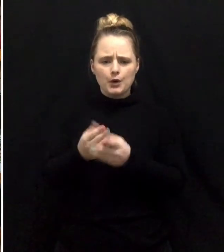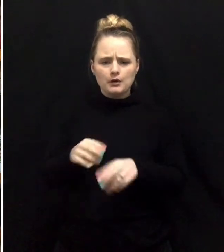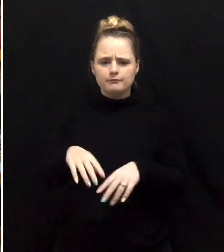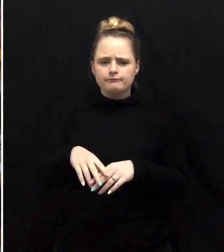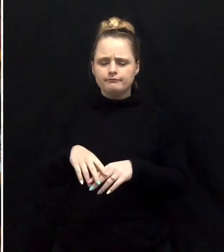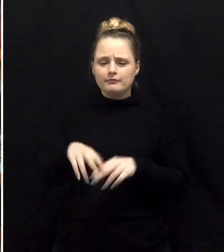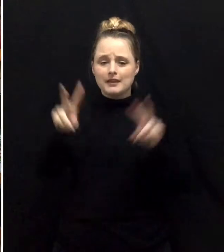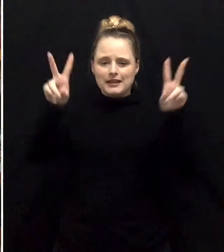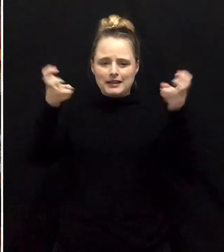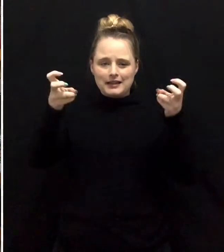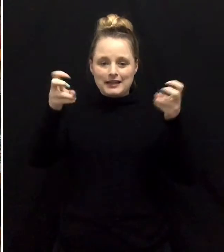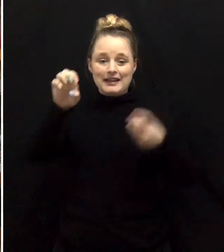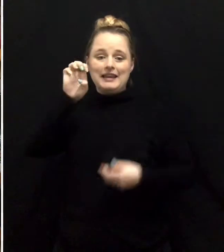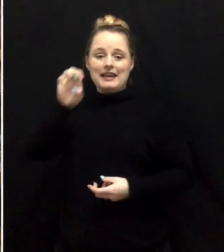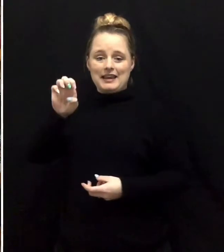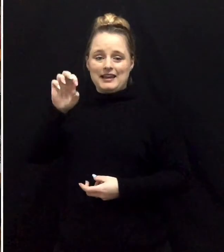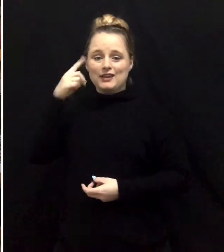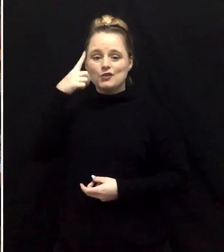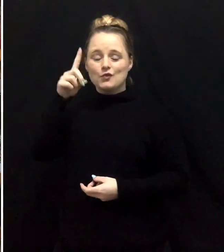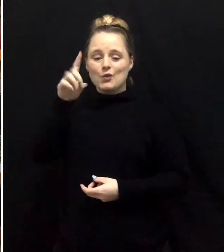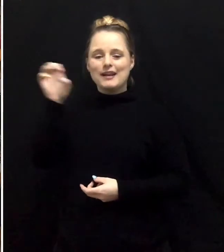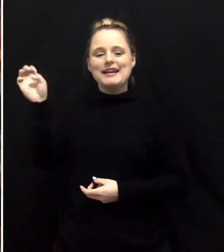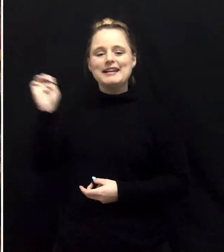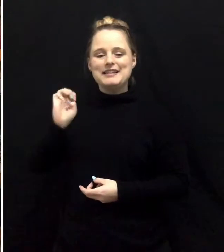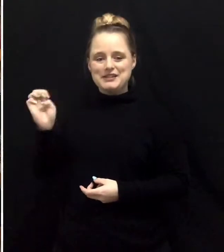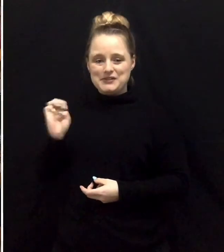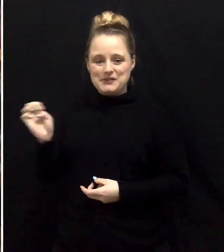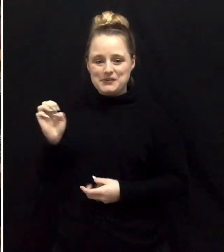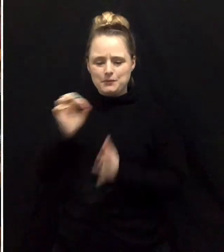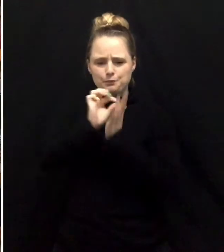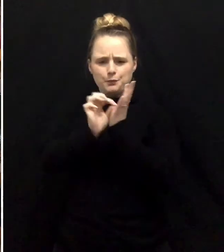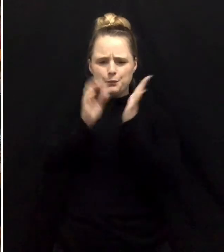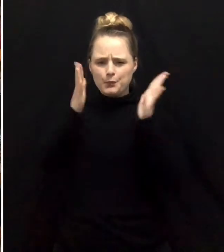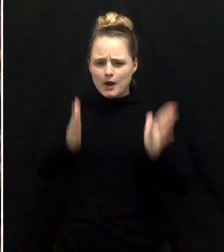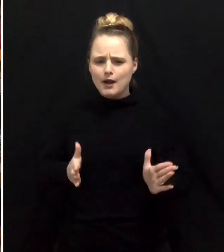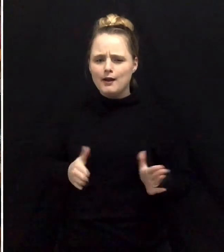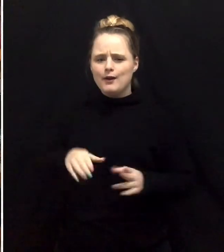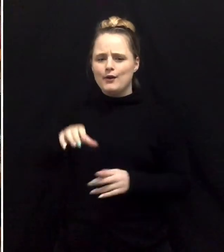Greg Paprocki called E is for Easter.